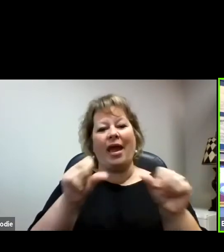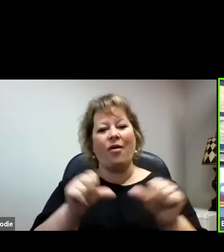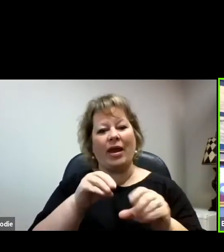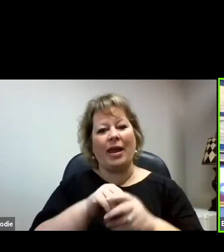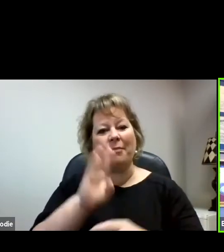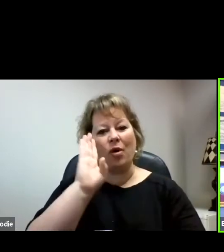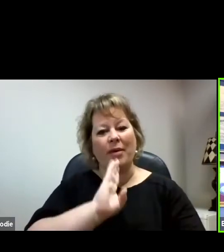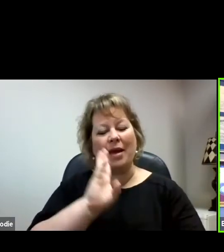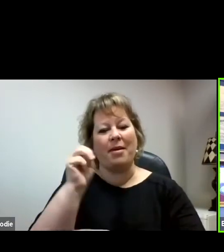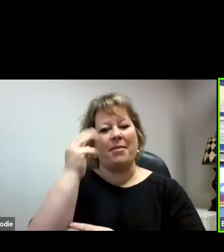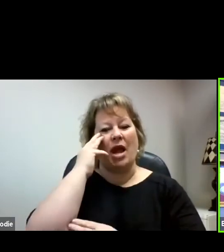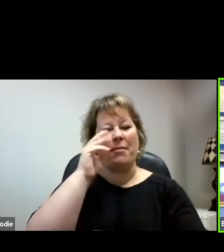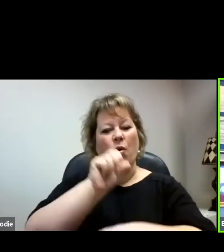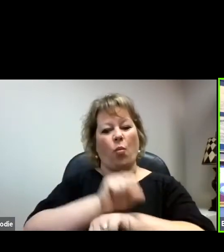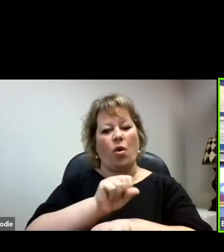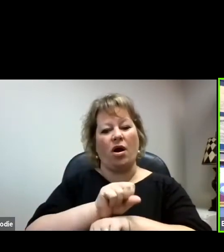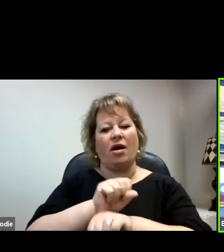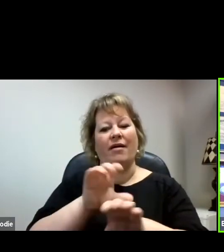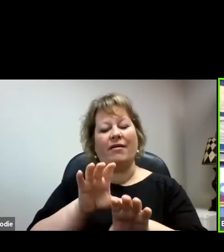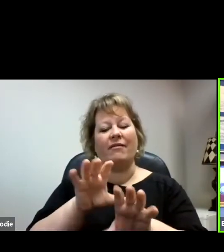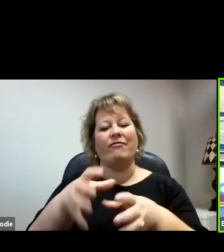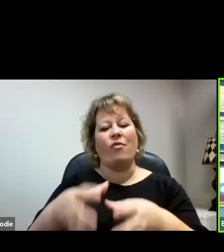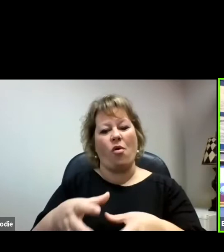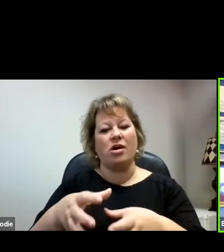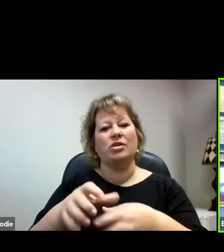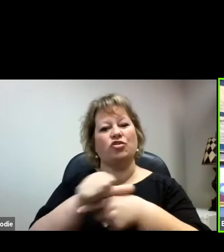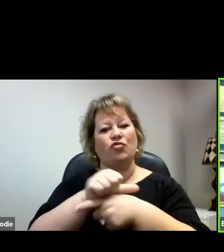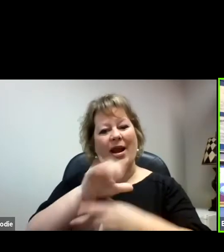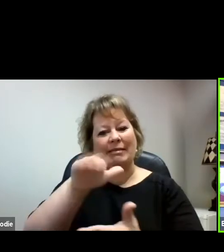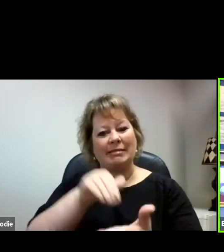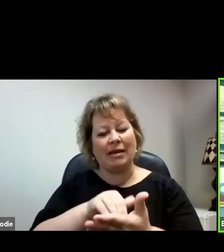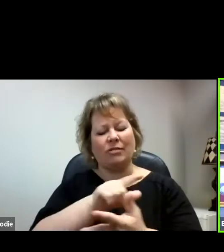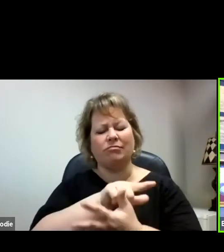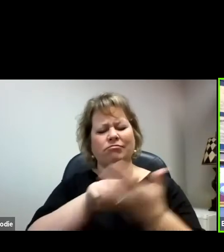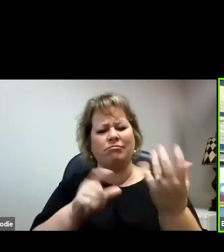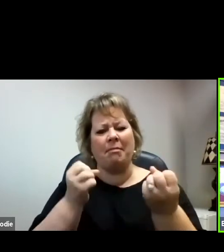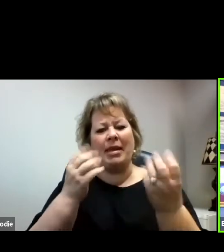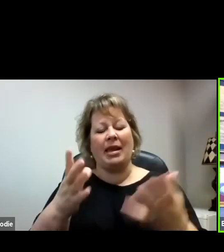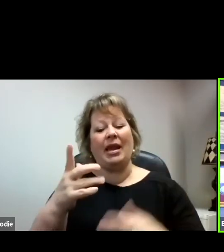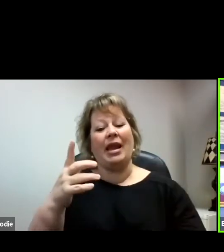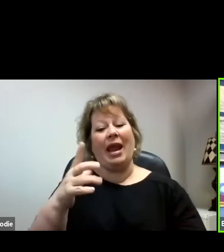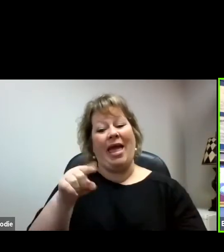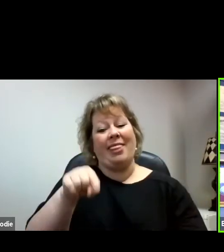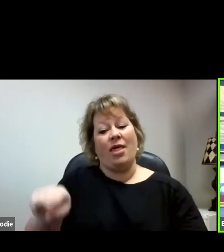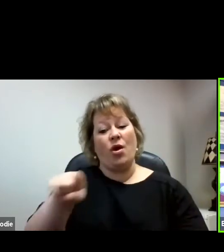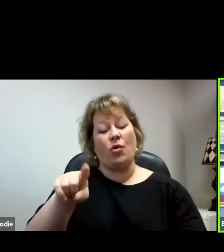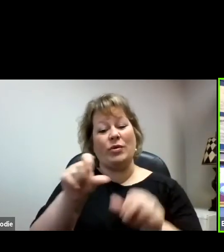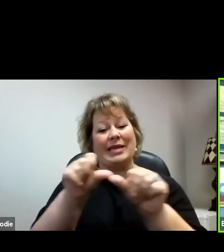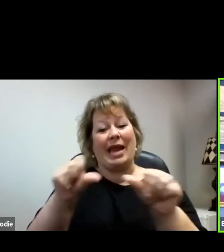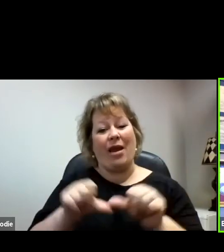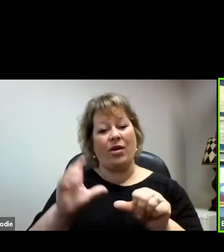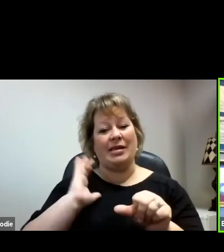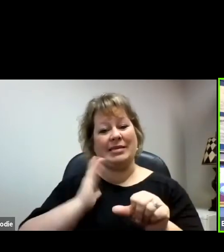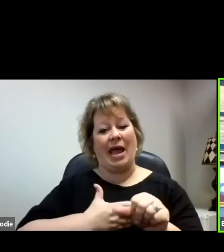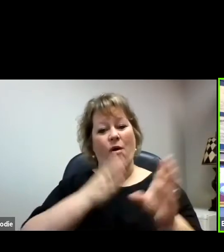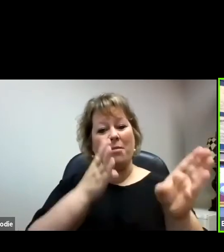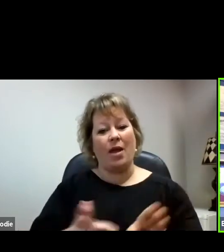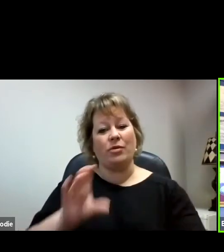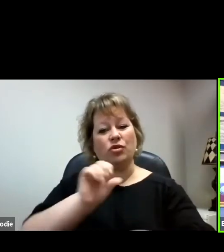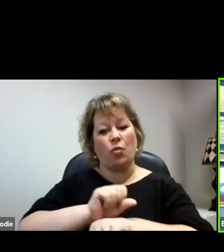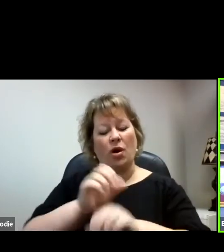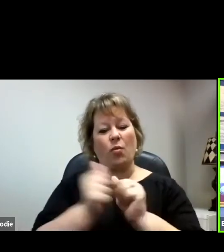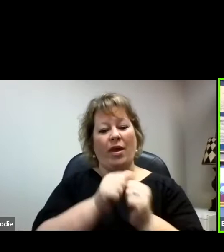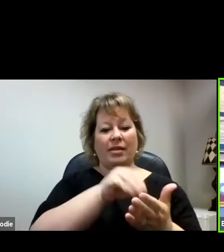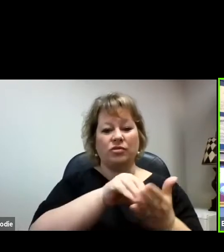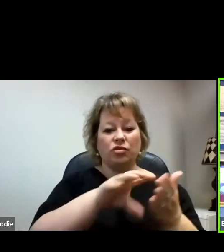Montgomery Workforce Training Center. And in those locations, we were going to work with the students, parents, what